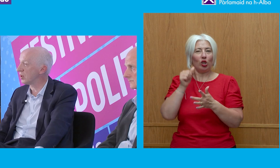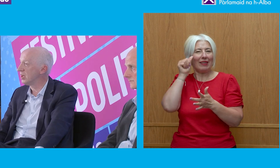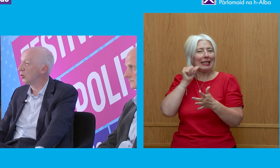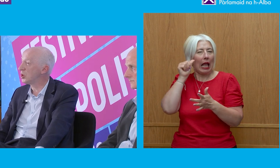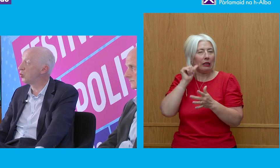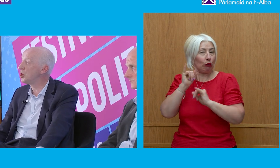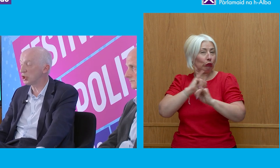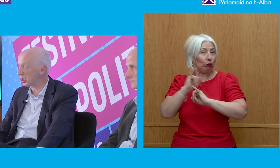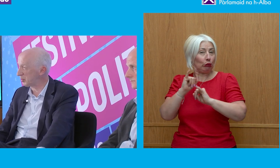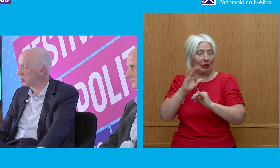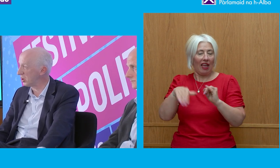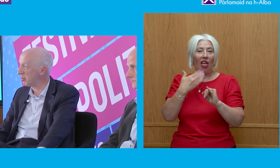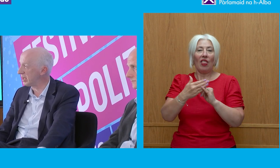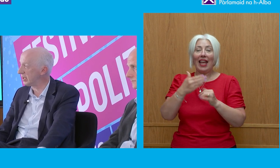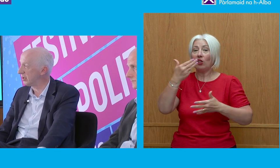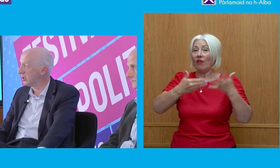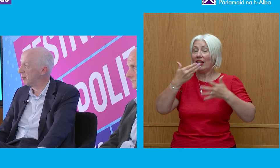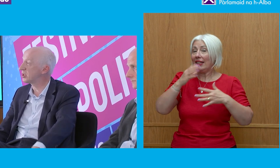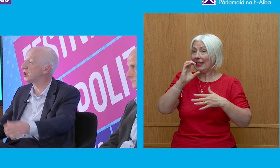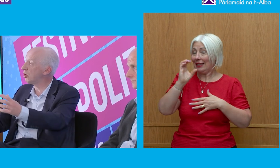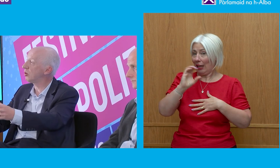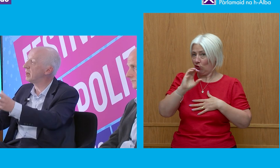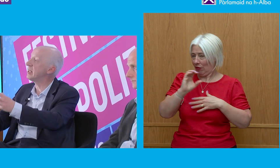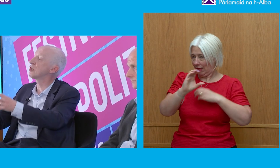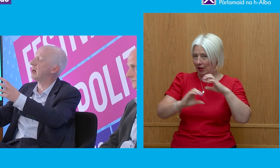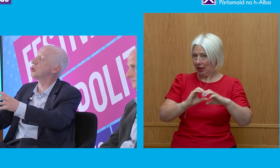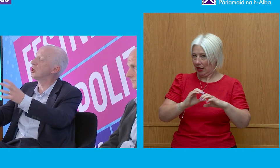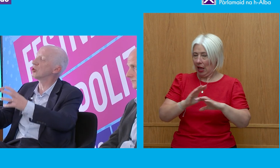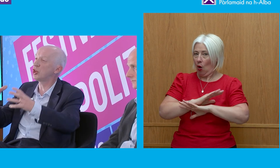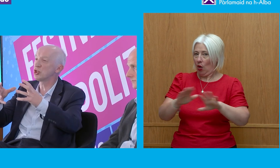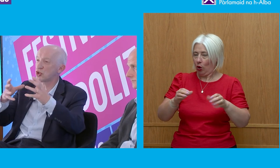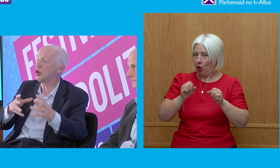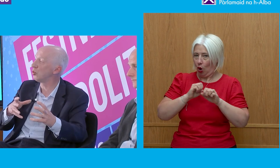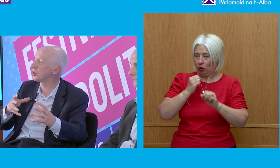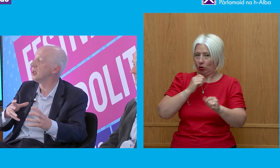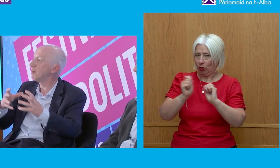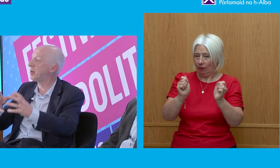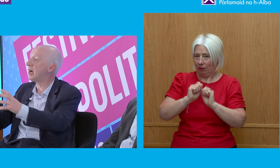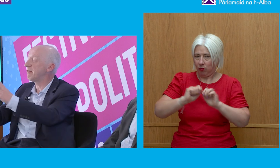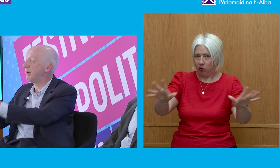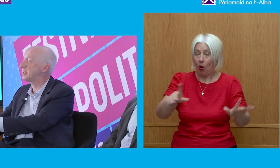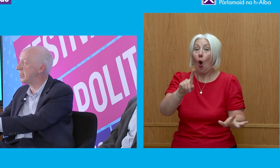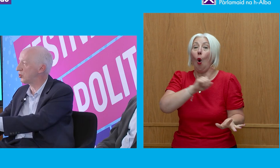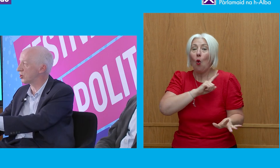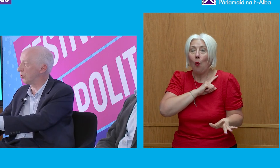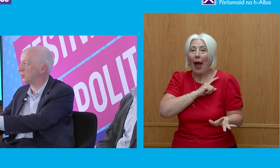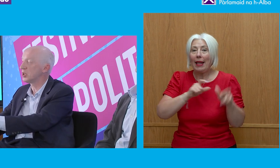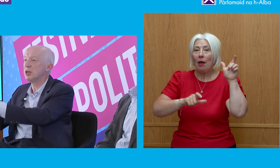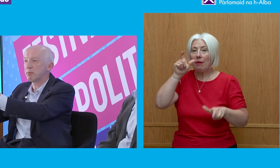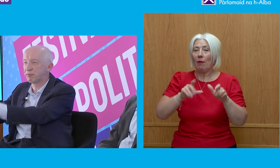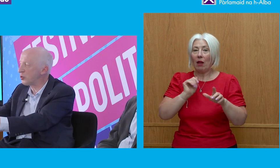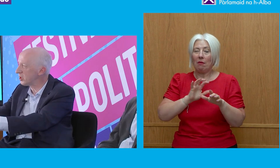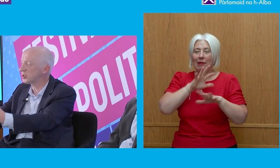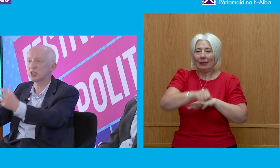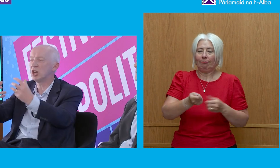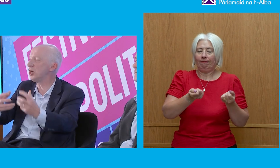19th century which were not exposed in the media. Because the local media gradually got controlled by vested interest groups.